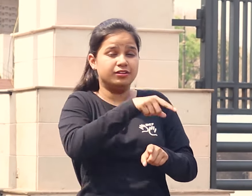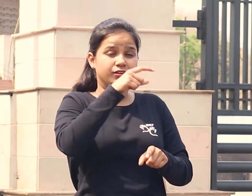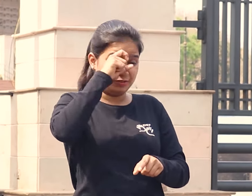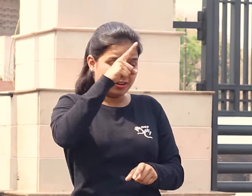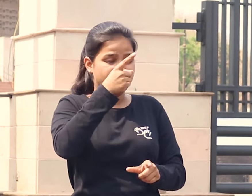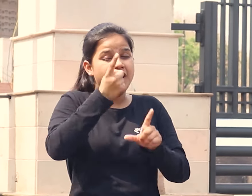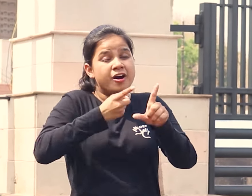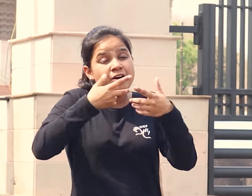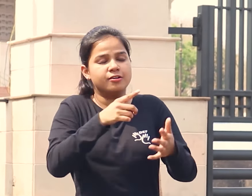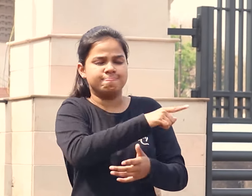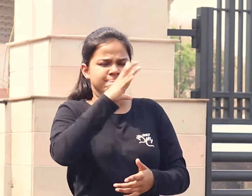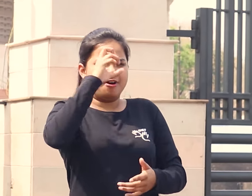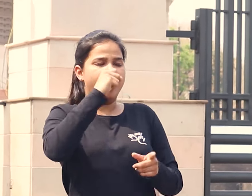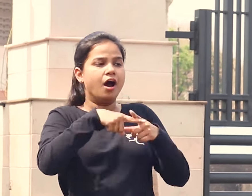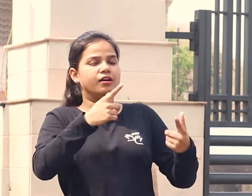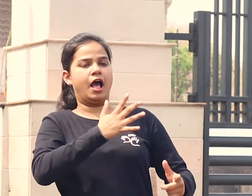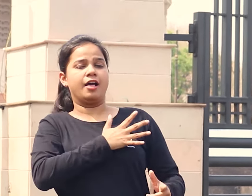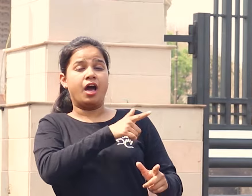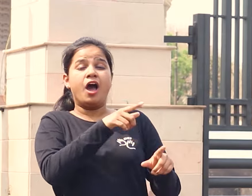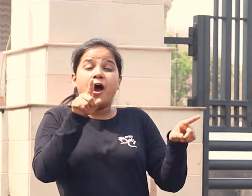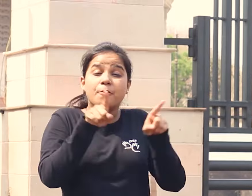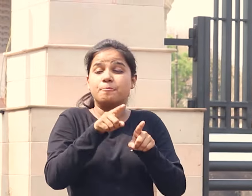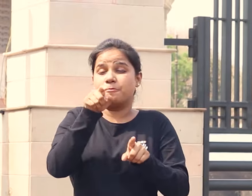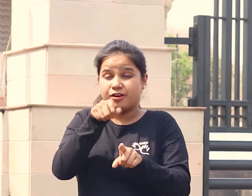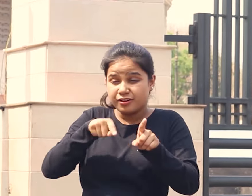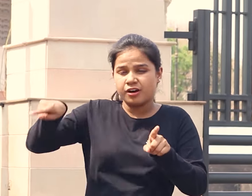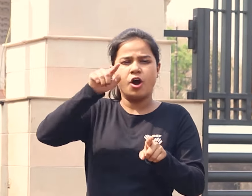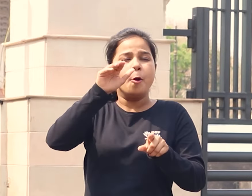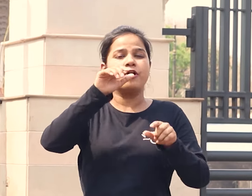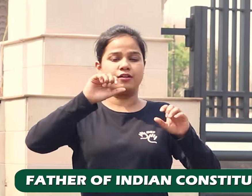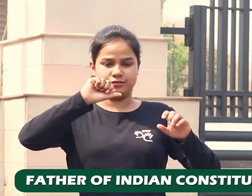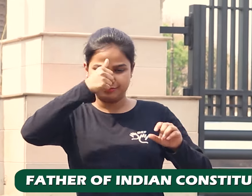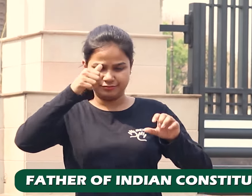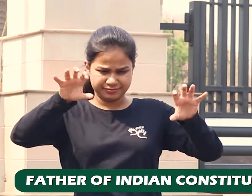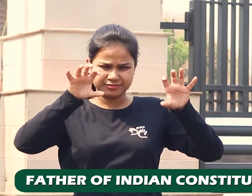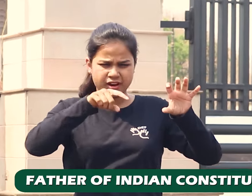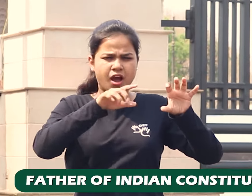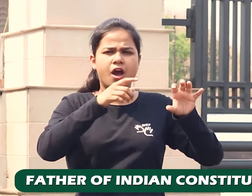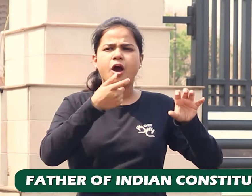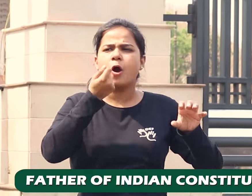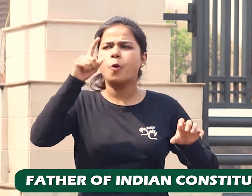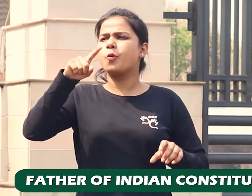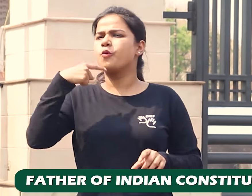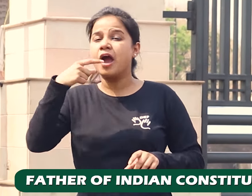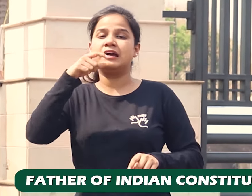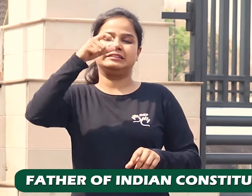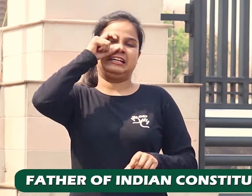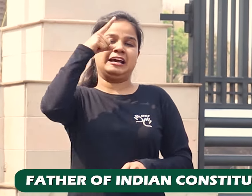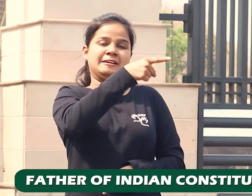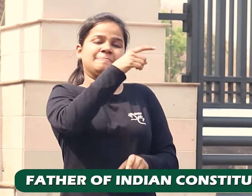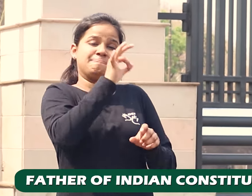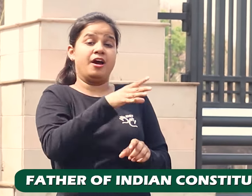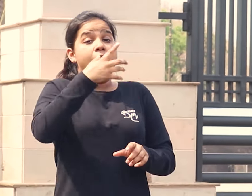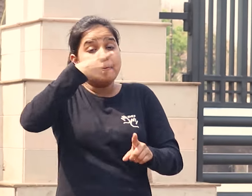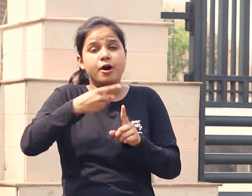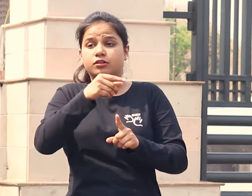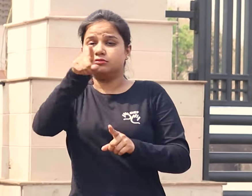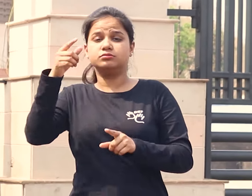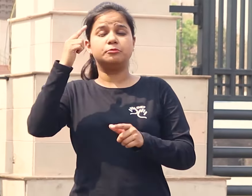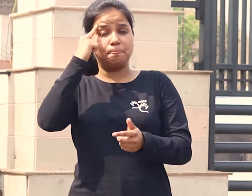That's why it's an important reason why people still worshipped him like a god. Bhimrav Ramji Ambedkar The man who is popularly known